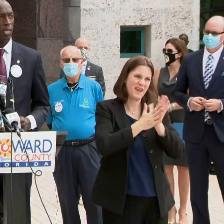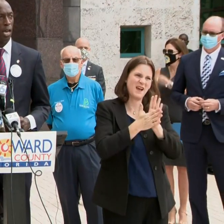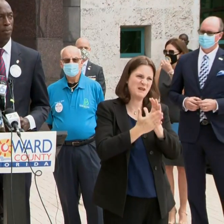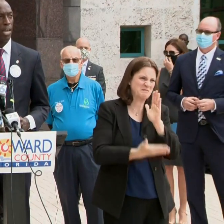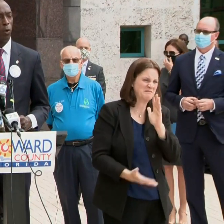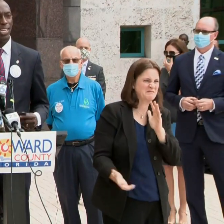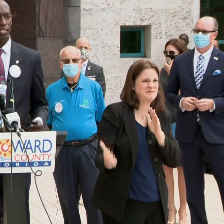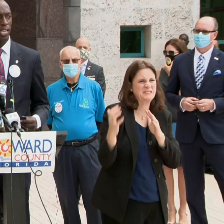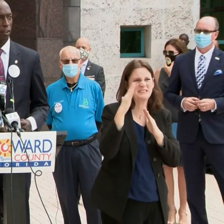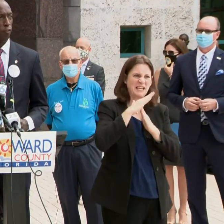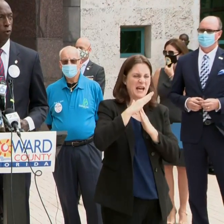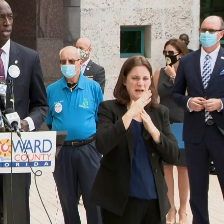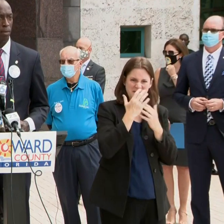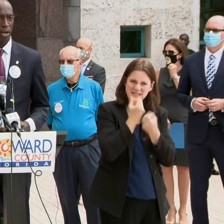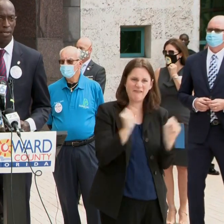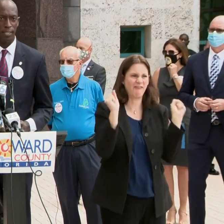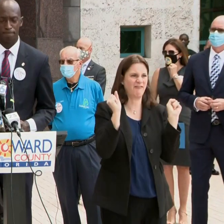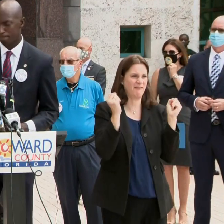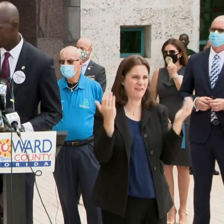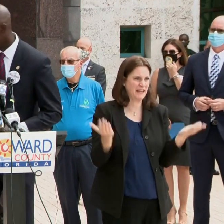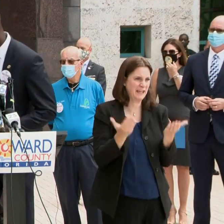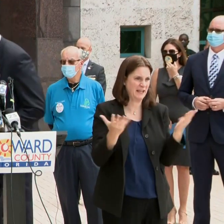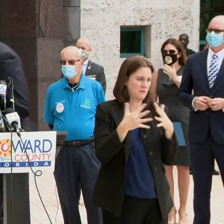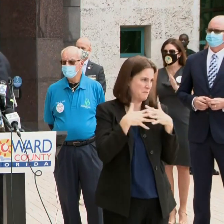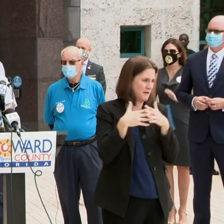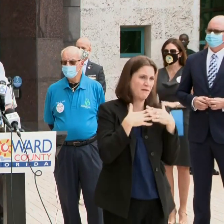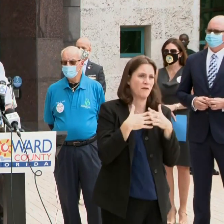county, not only in the state of Florida in America.